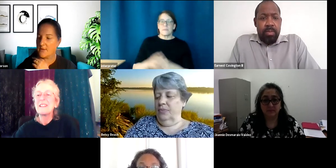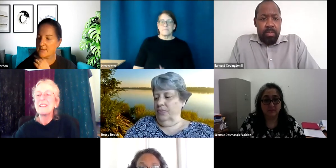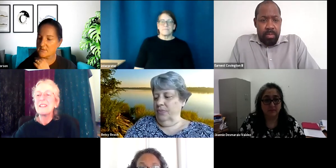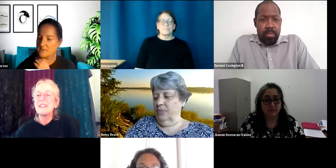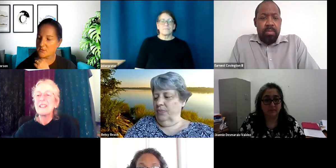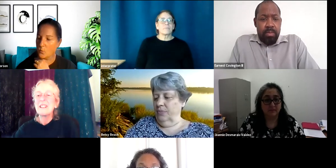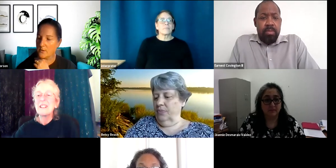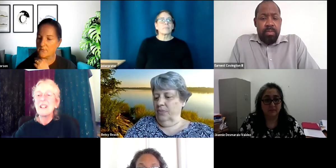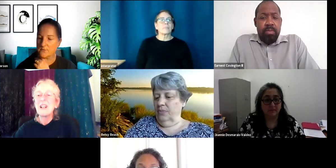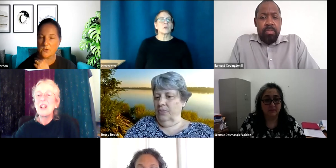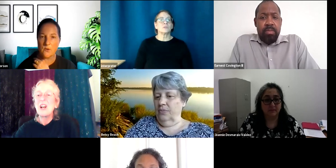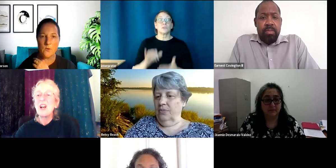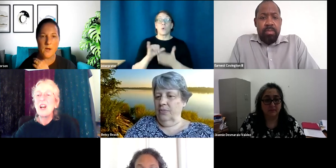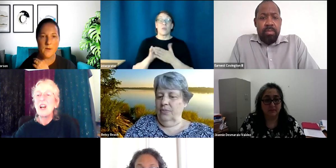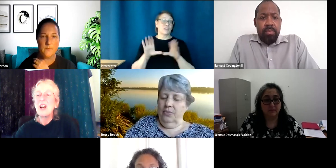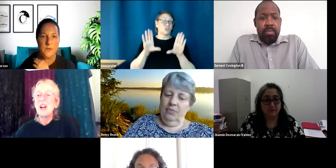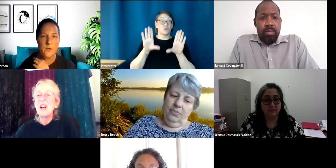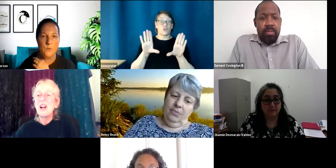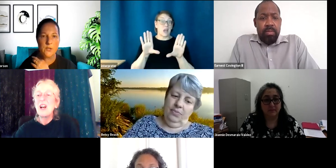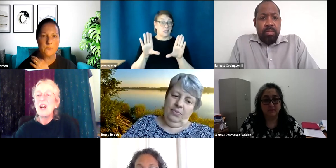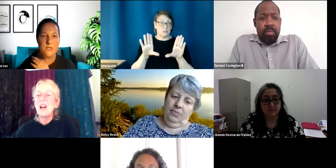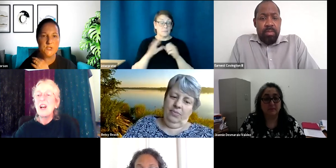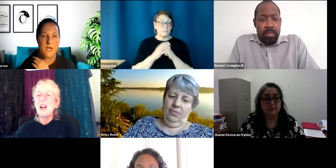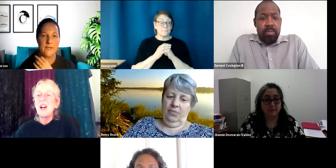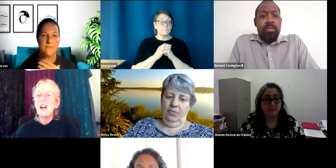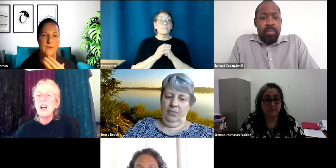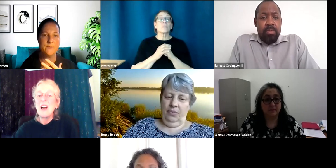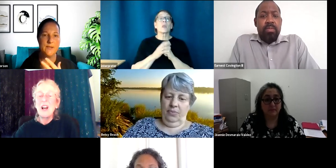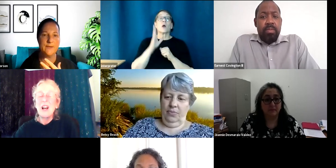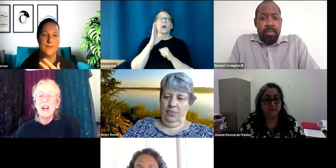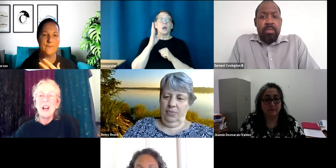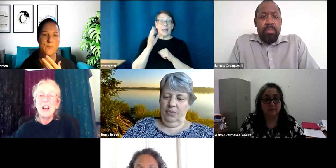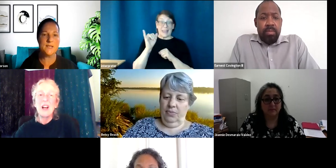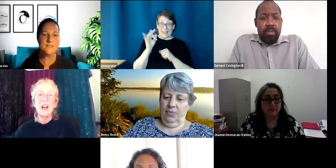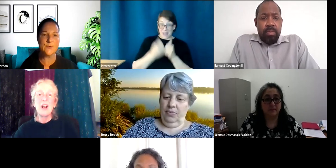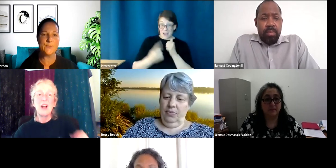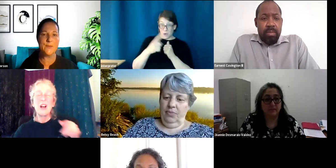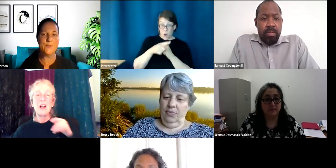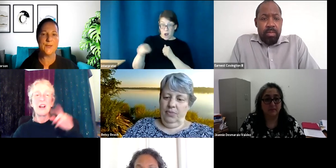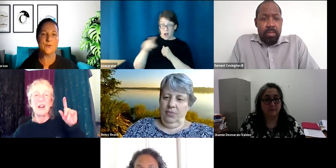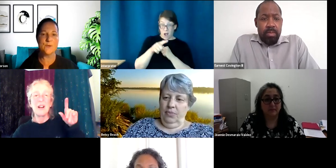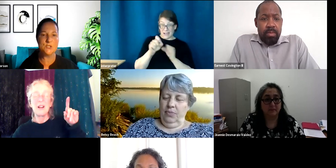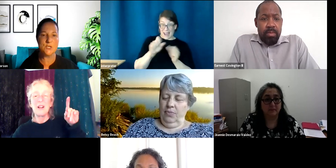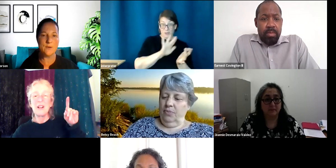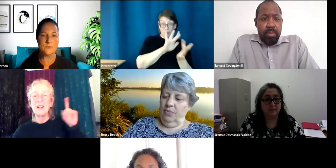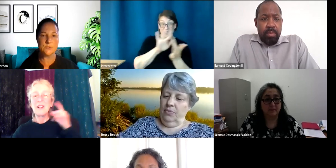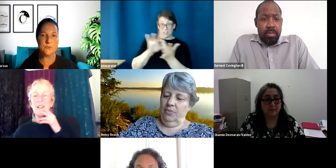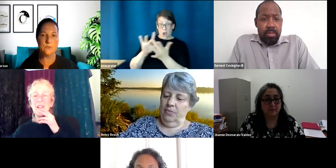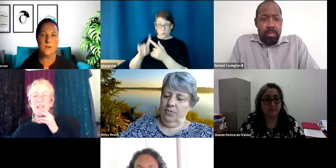So that's wonderful. So we're going to reach out. And if everybody, if possible, the people that you're reaching out to,